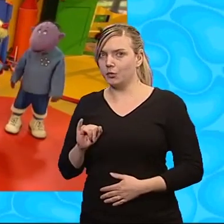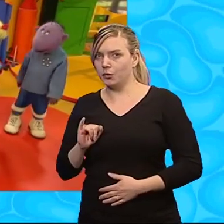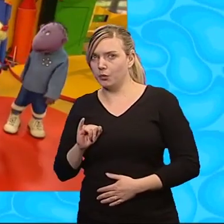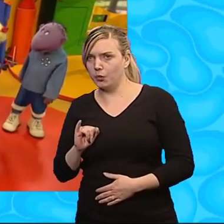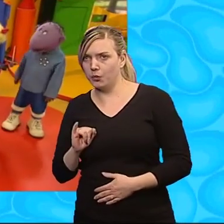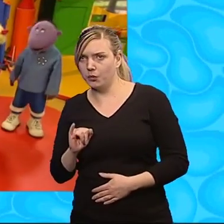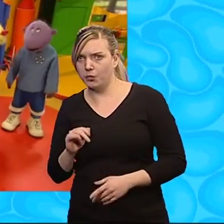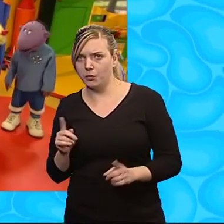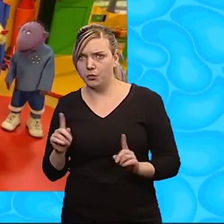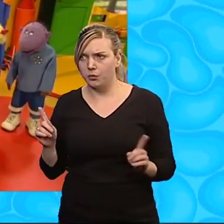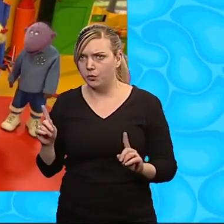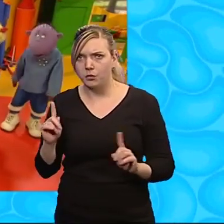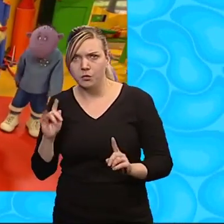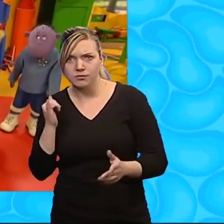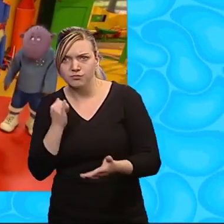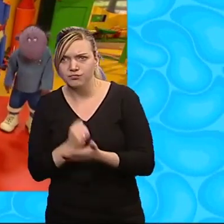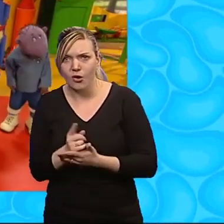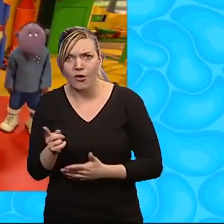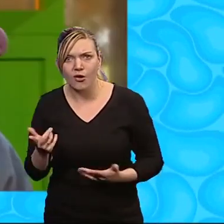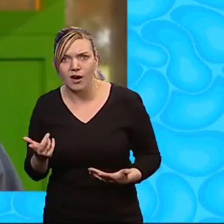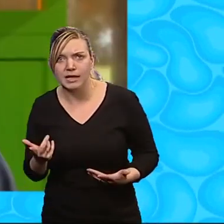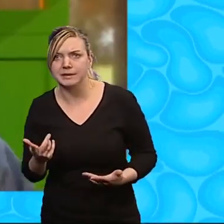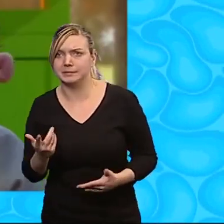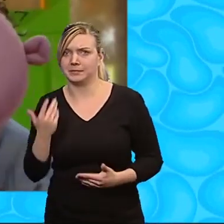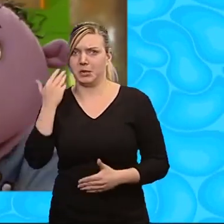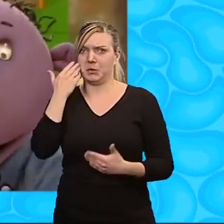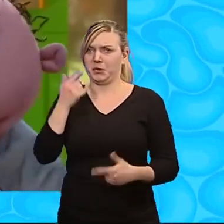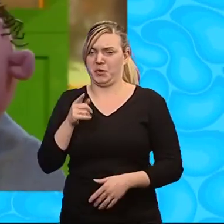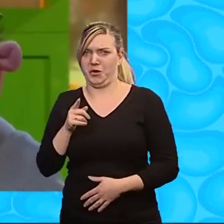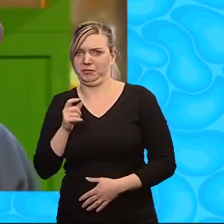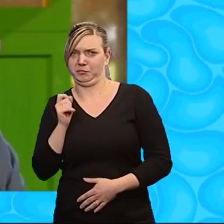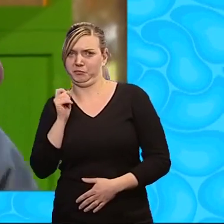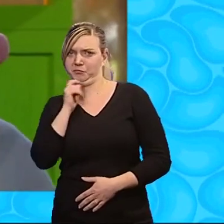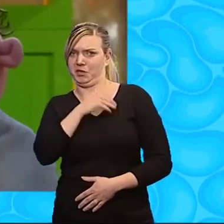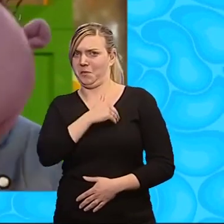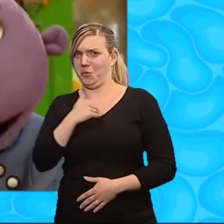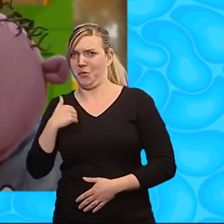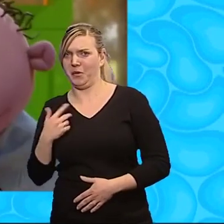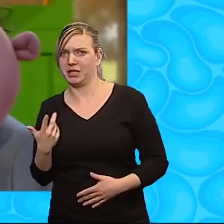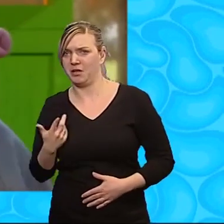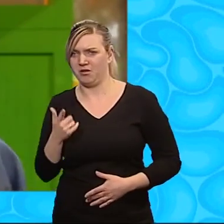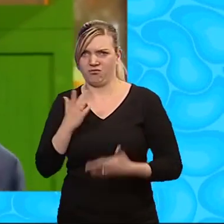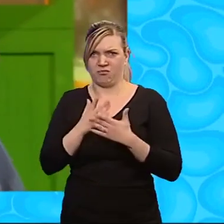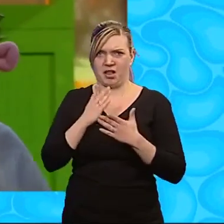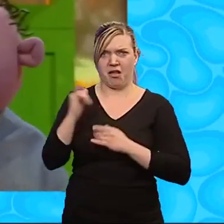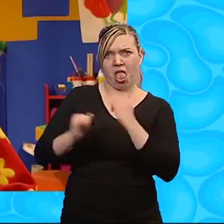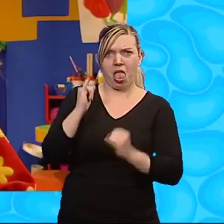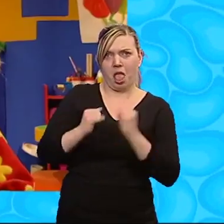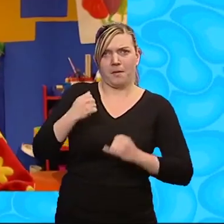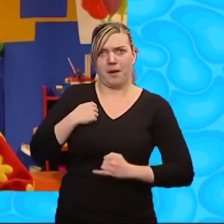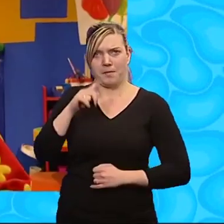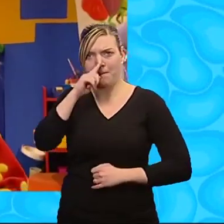What's the matter with Fizz? She's been funny all morning. She was really horrid about my mousy house.